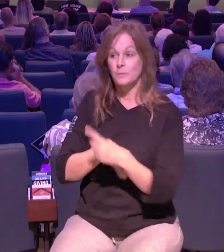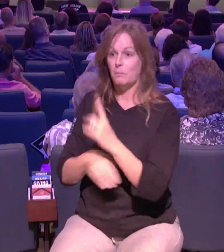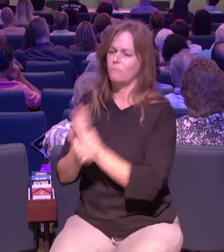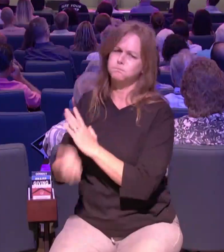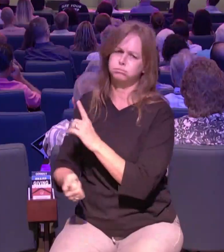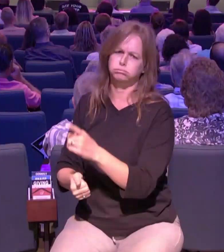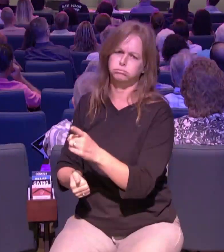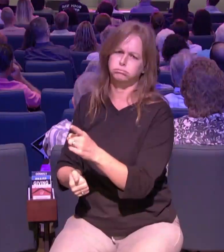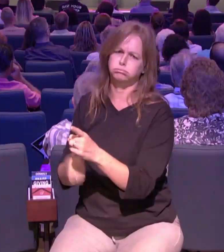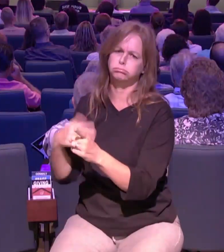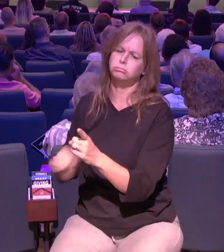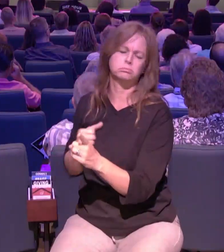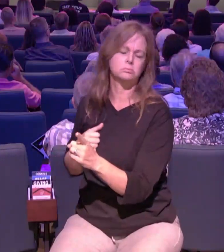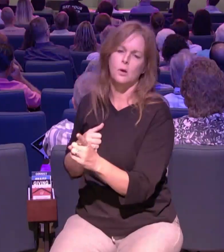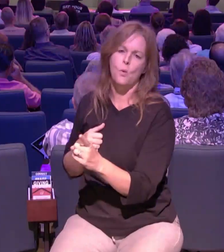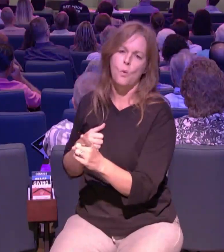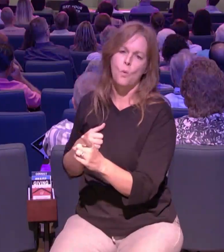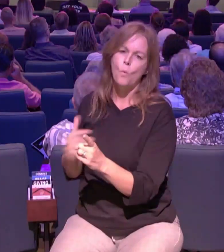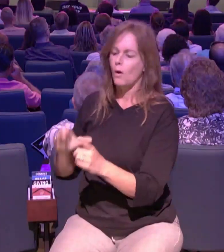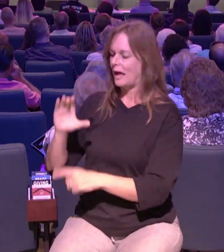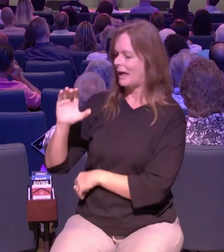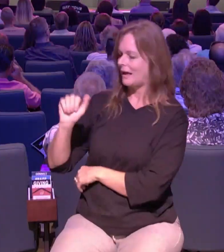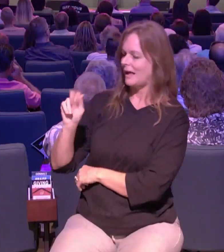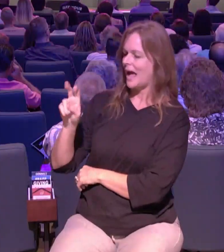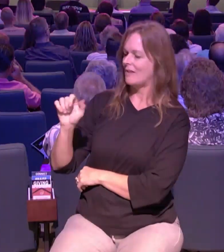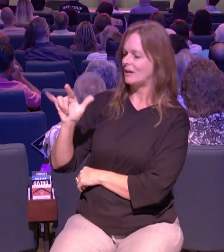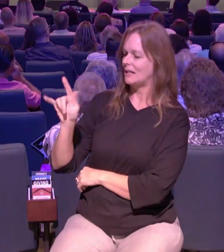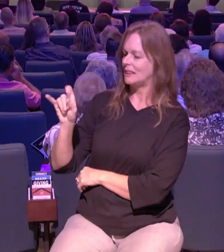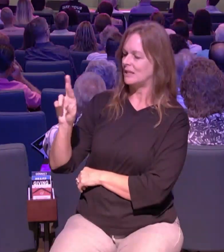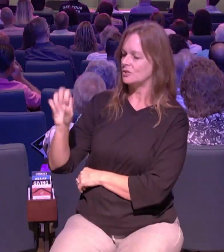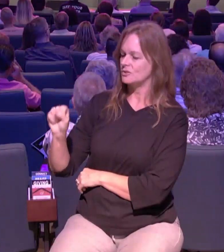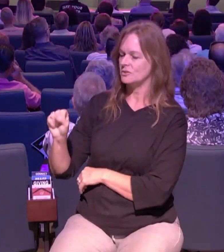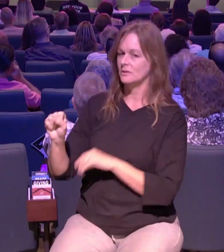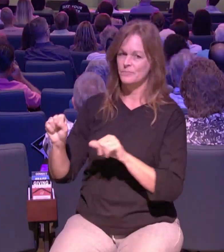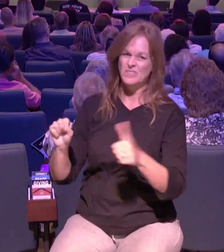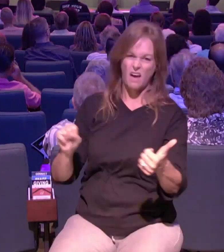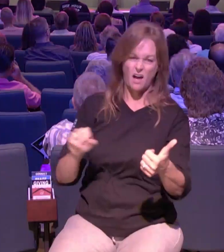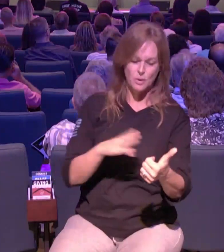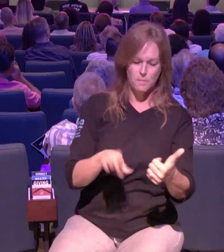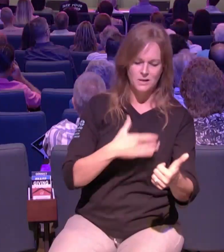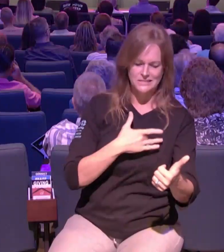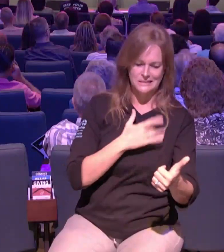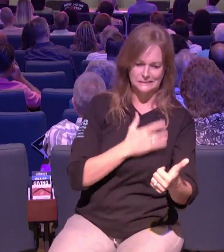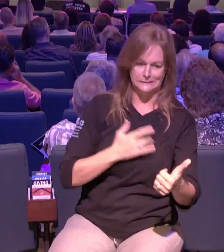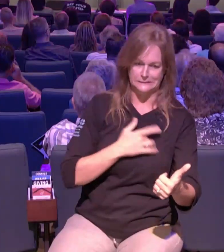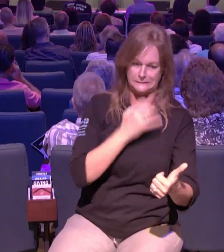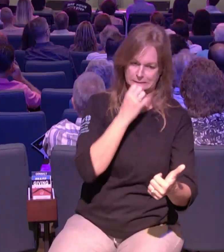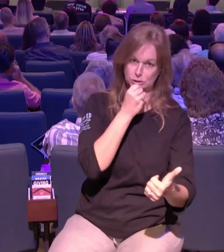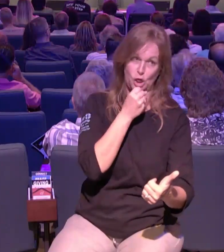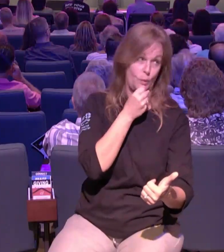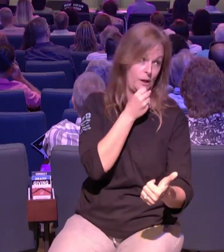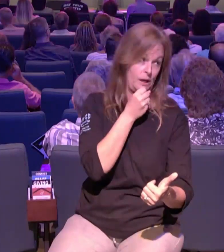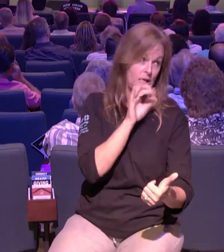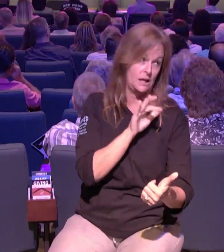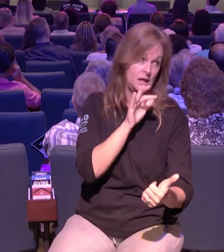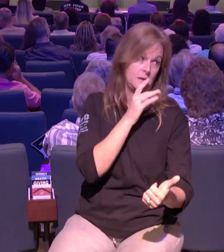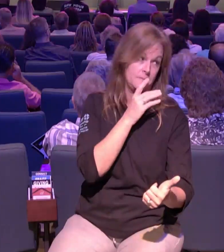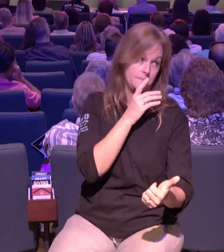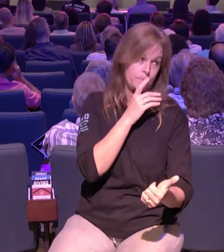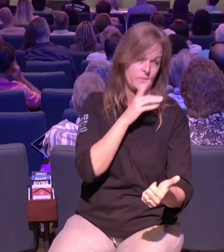right i mean the cavaliers moment of silence for all the boston celtics fans among us that was bad right